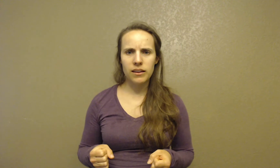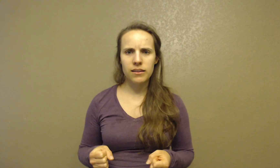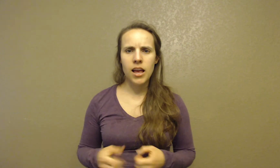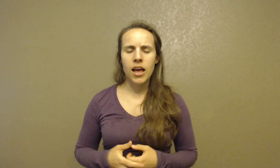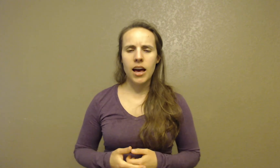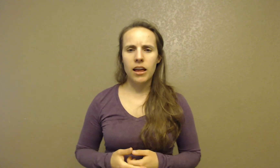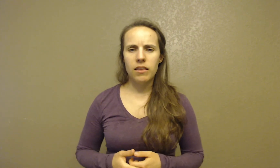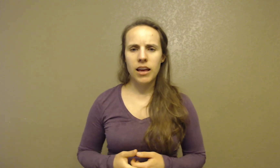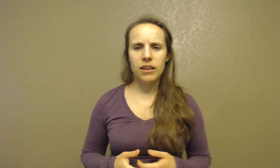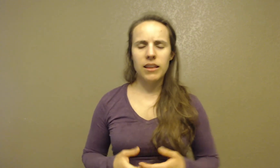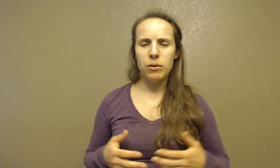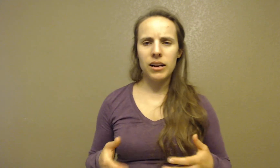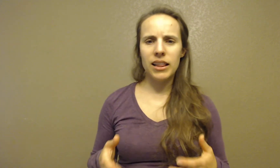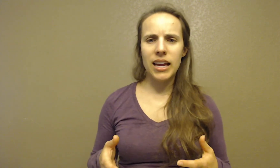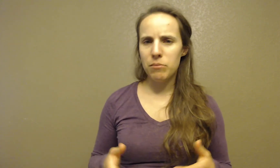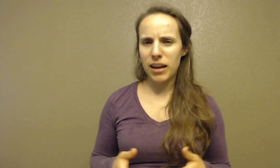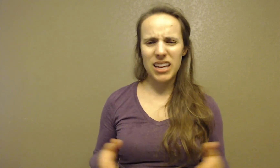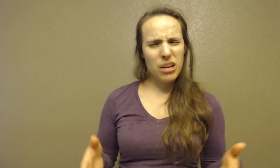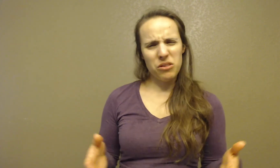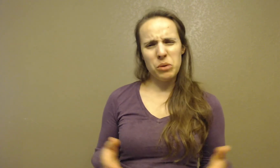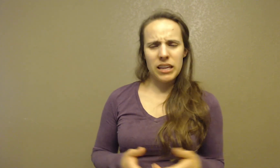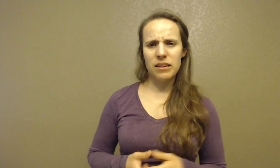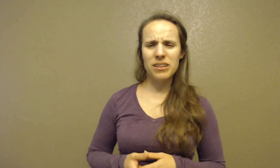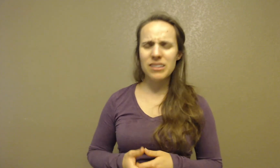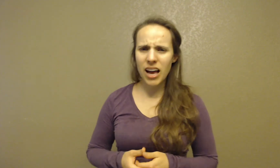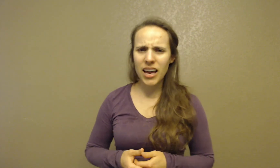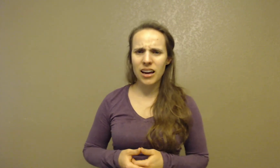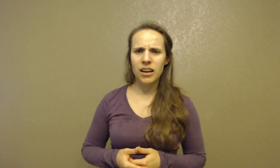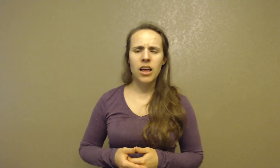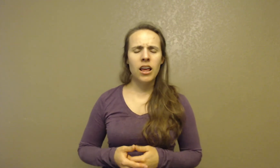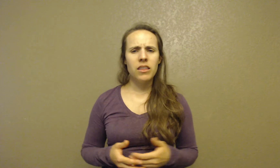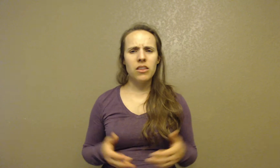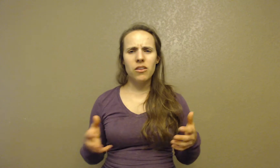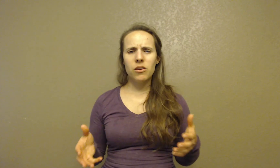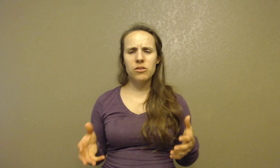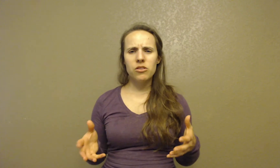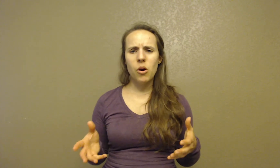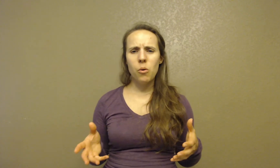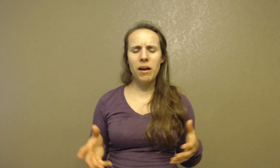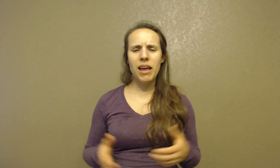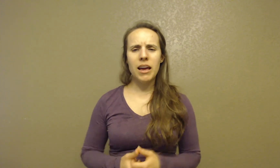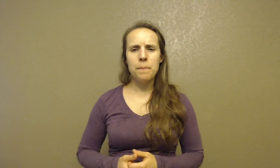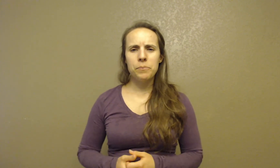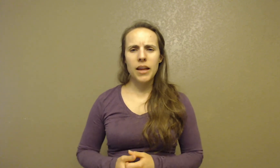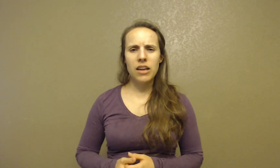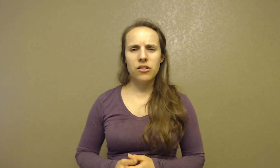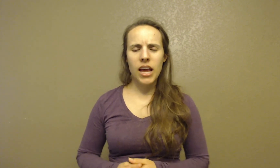this, that they would claim that He was really the Messiah. They thought there was no way, and